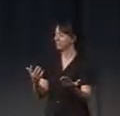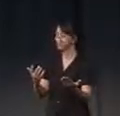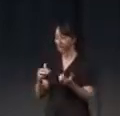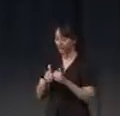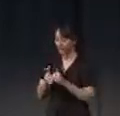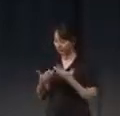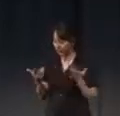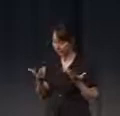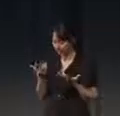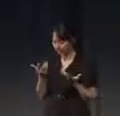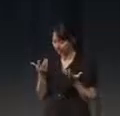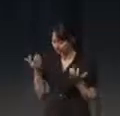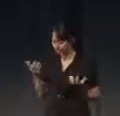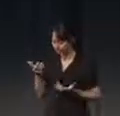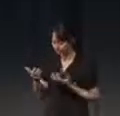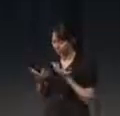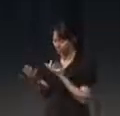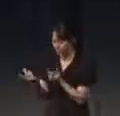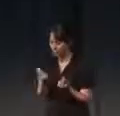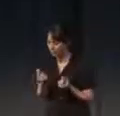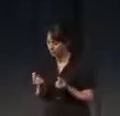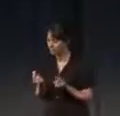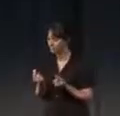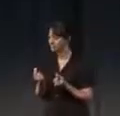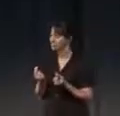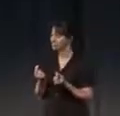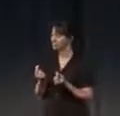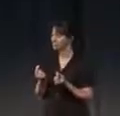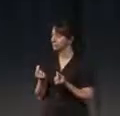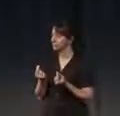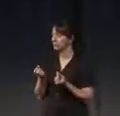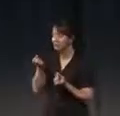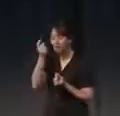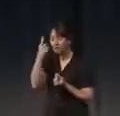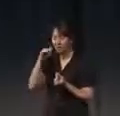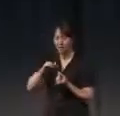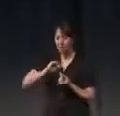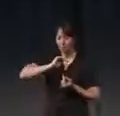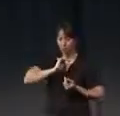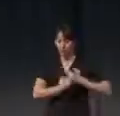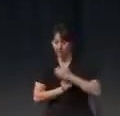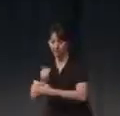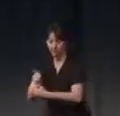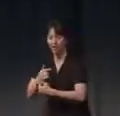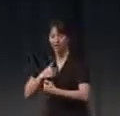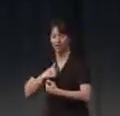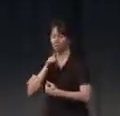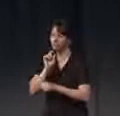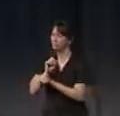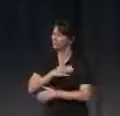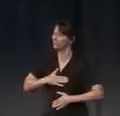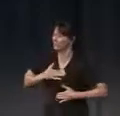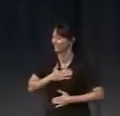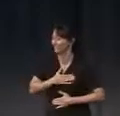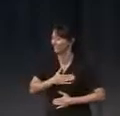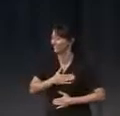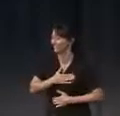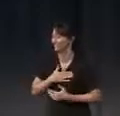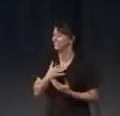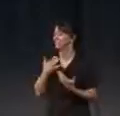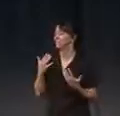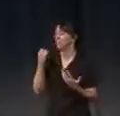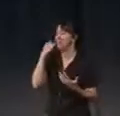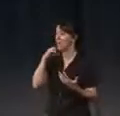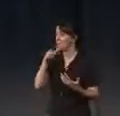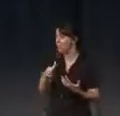I thought this is something which I kind of, I enjoy and I don't enjoy myself doing it. But otherwise if I